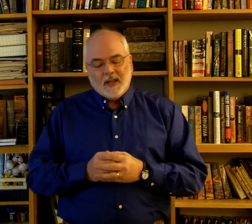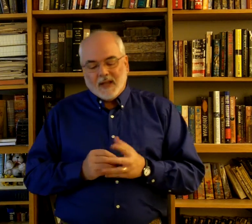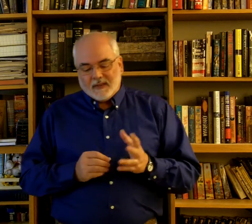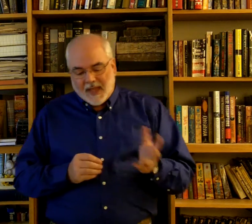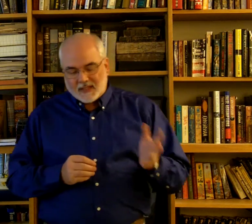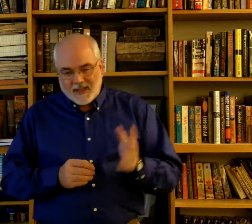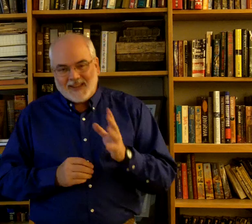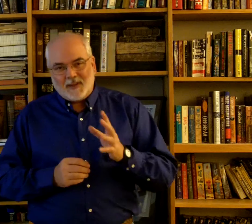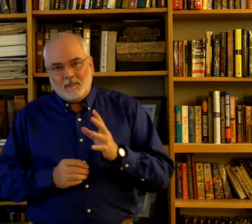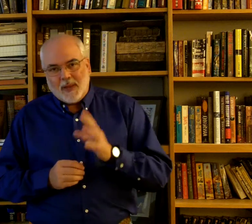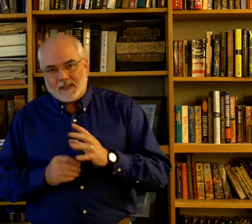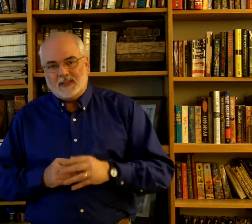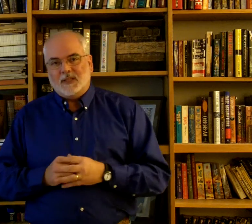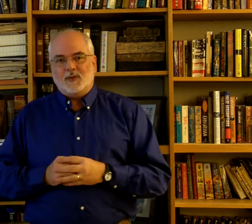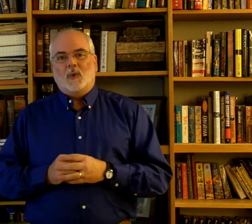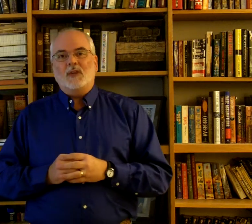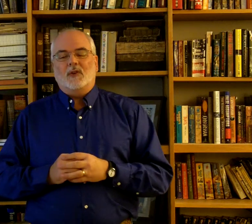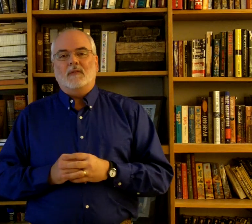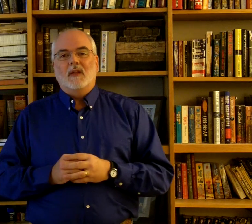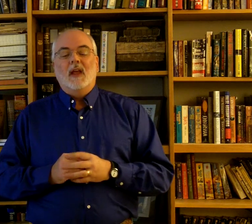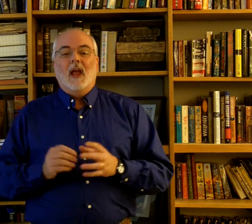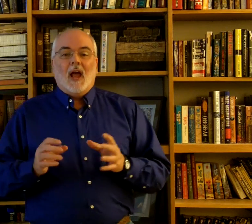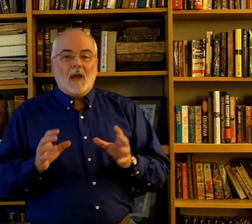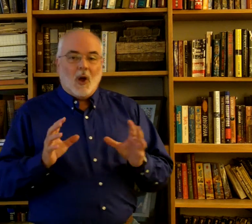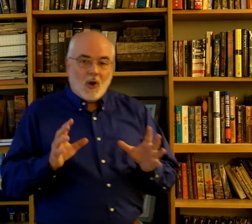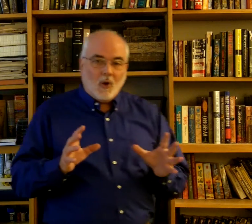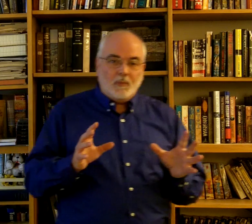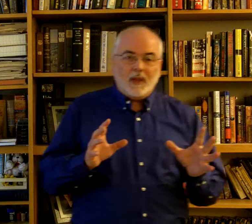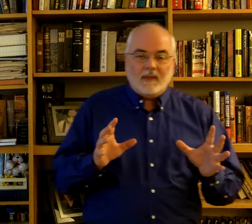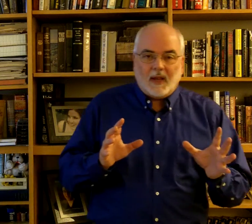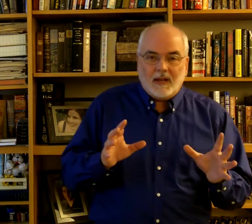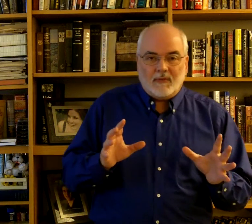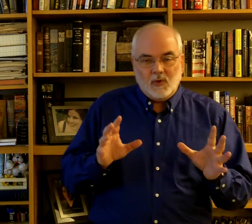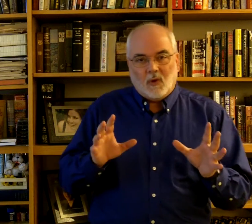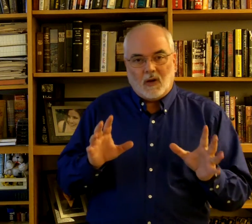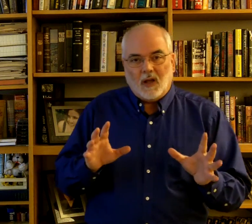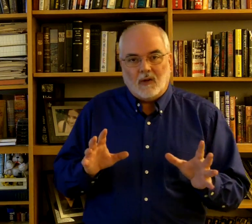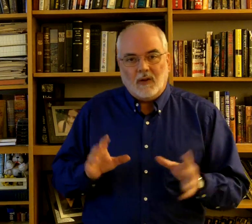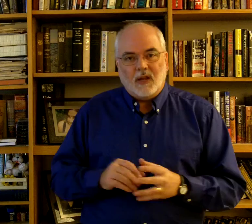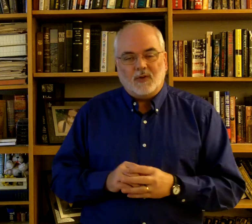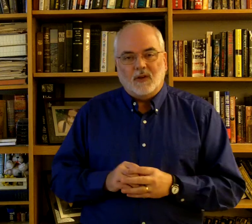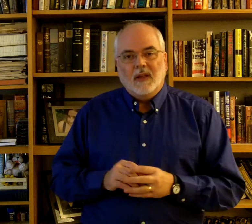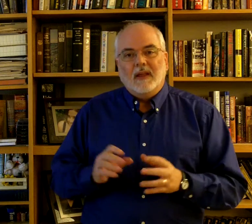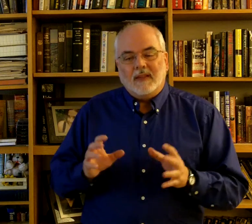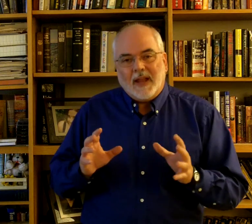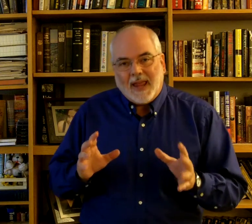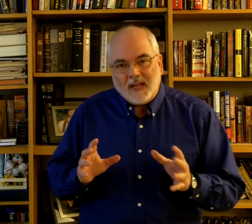That's not the best situation. I'm hoping that if you are a congregation that has